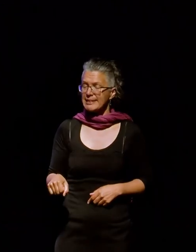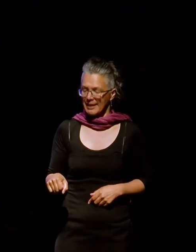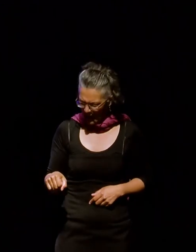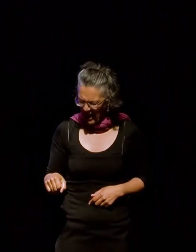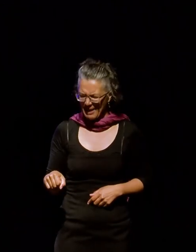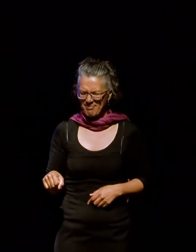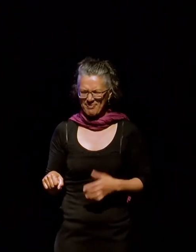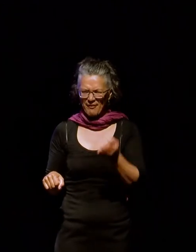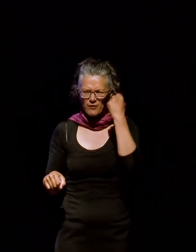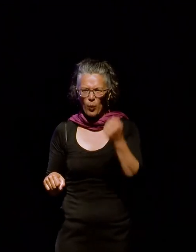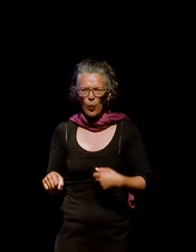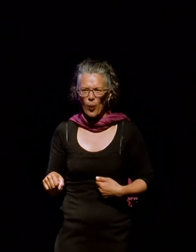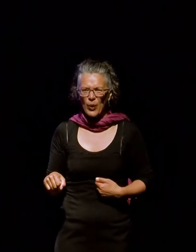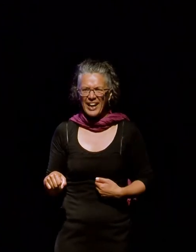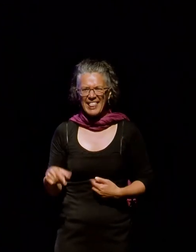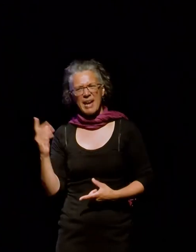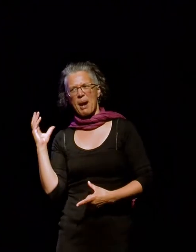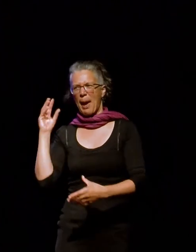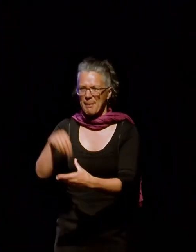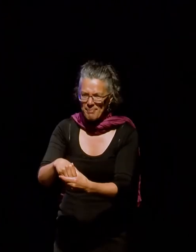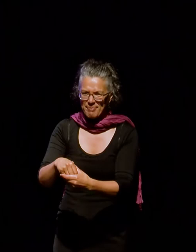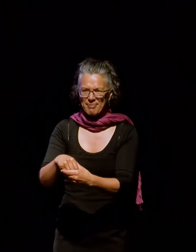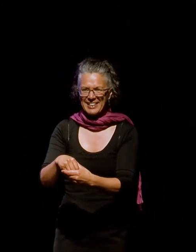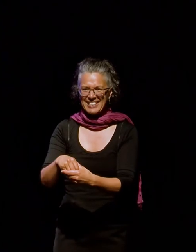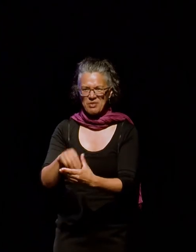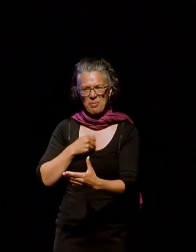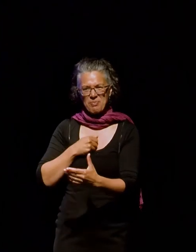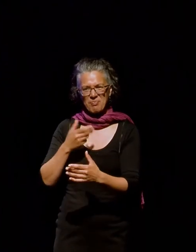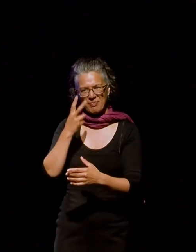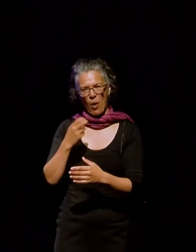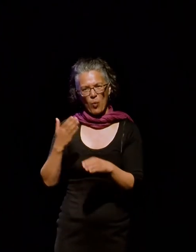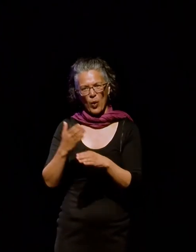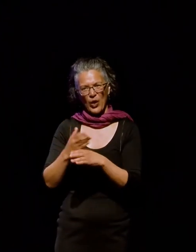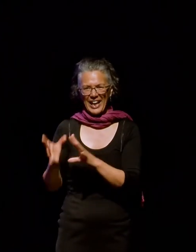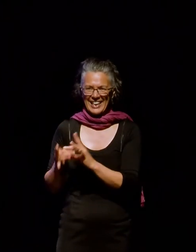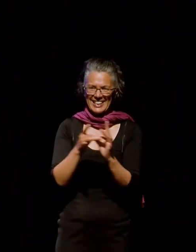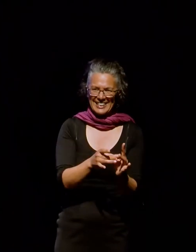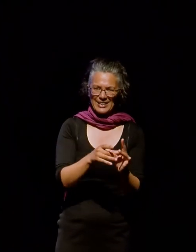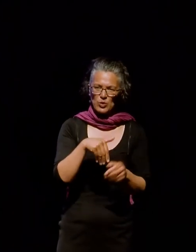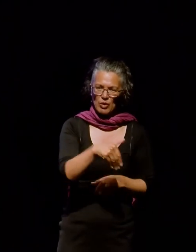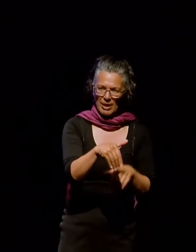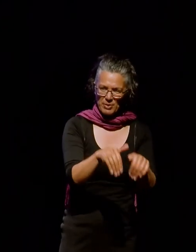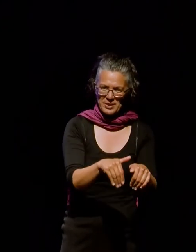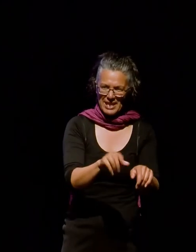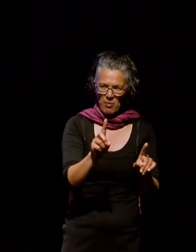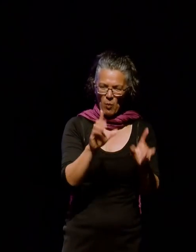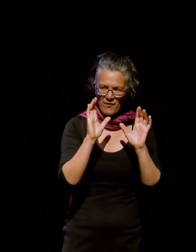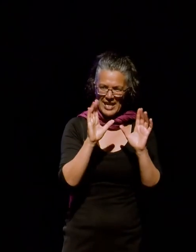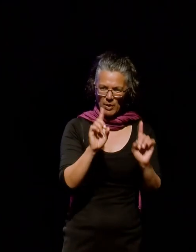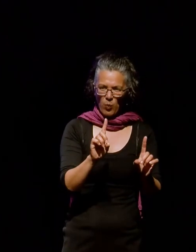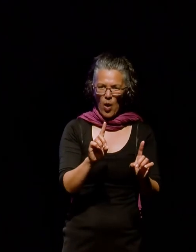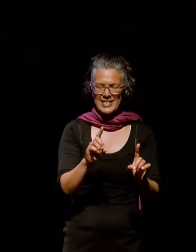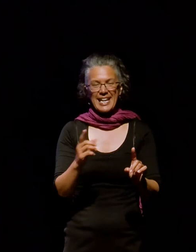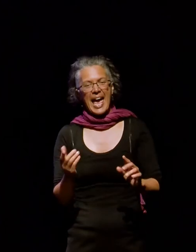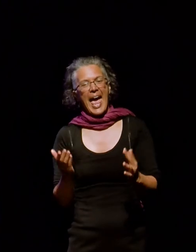meant that I got to dive back into what we did in terms of Facebook and social media at the Cricket Museum. So I got access